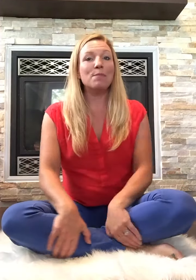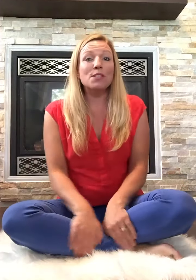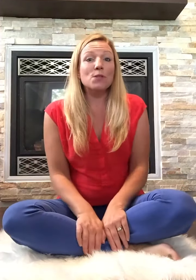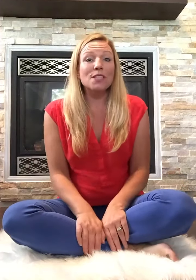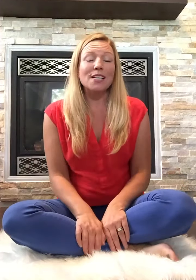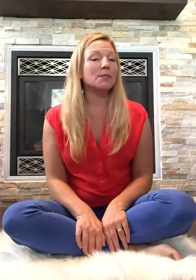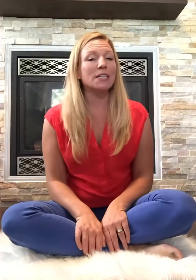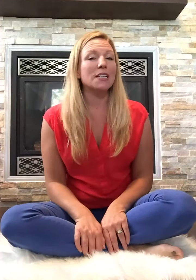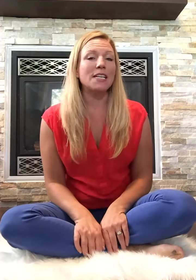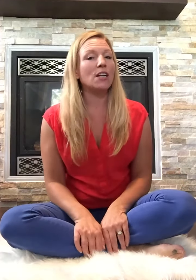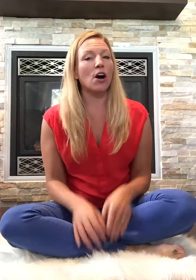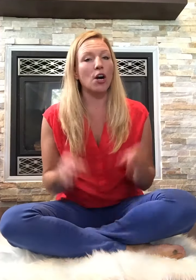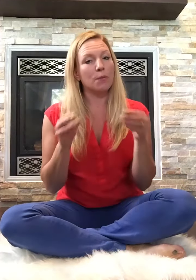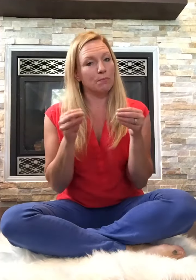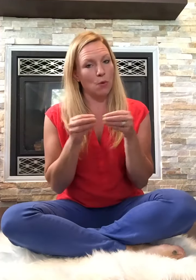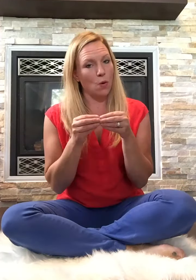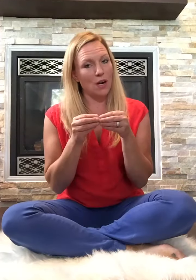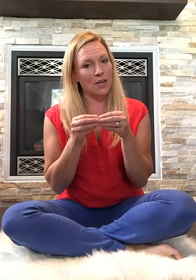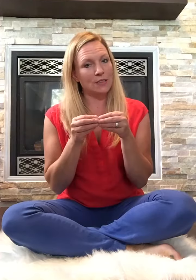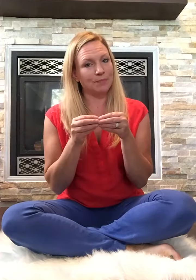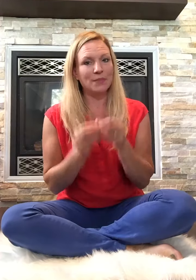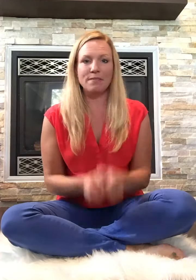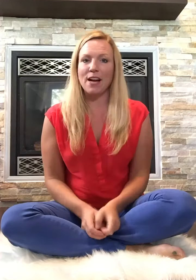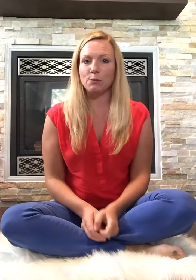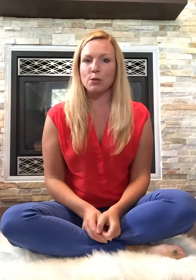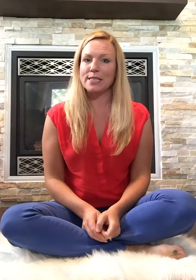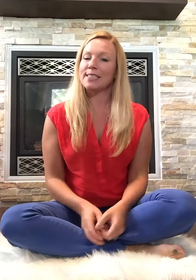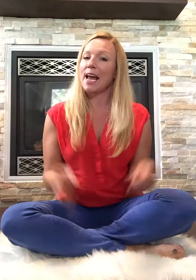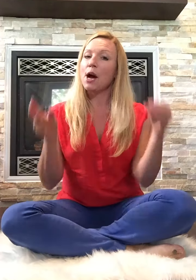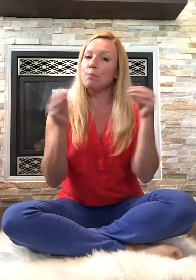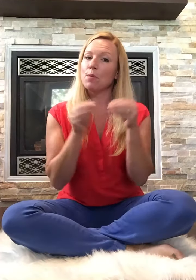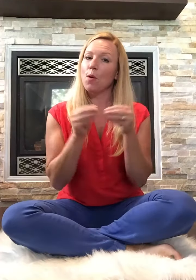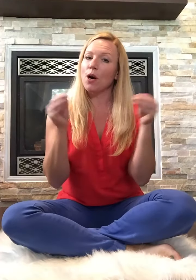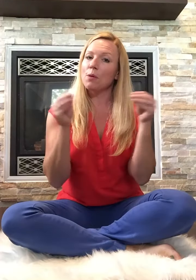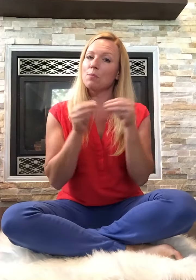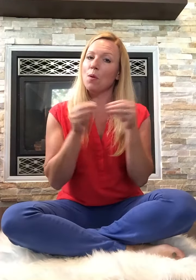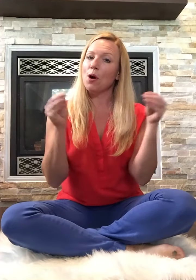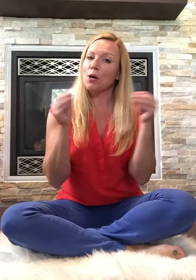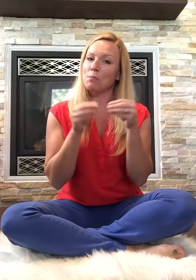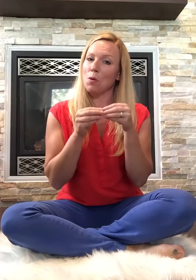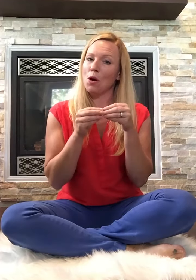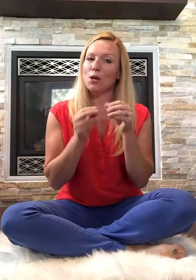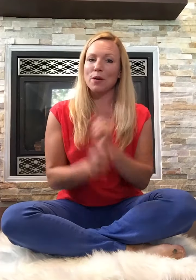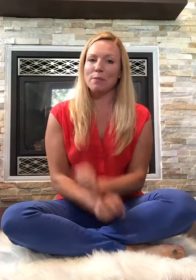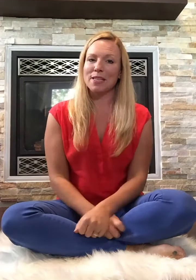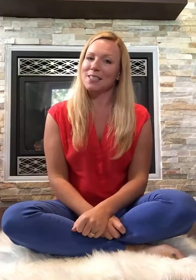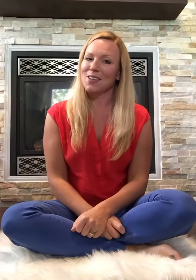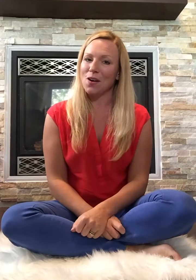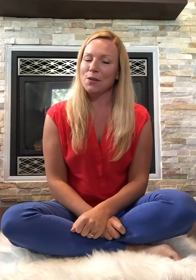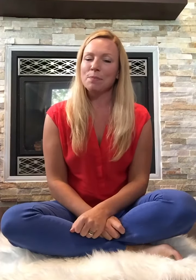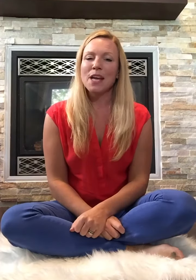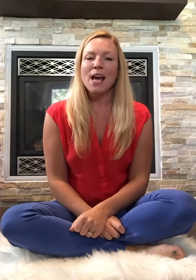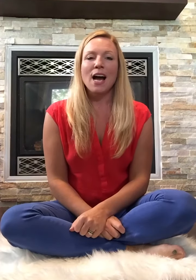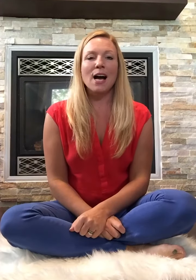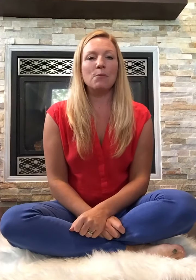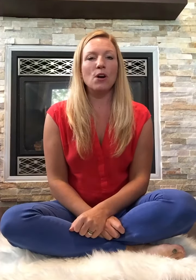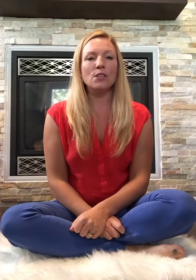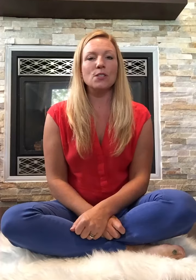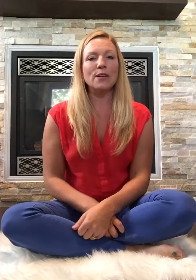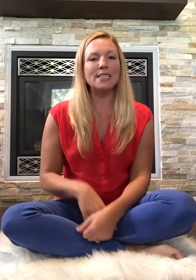So the signs that we're going to need are more. In fact we're going to say more more more quite a bit in the song. We're also going